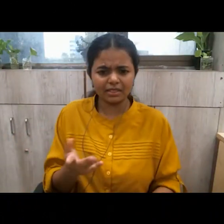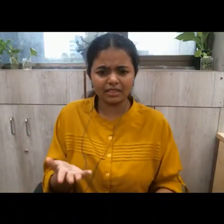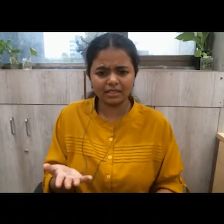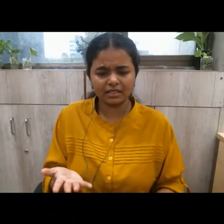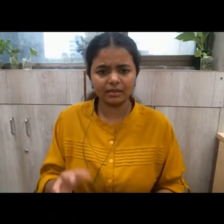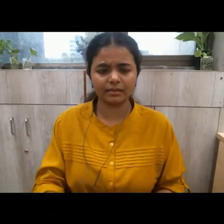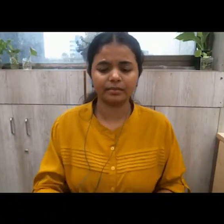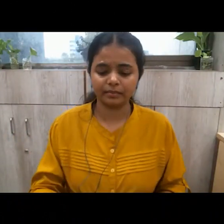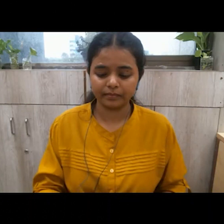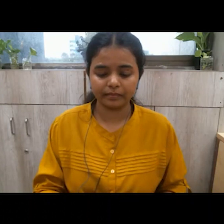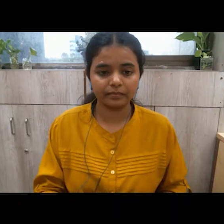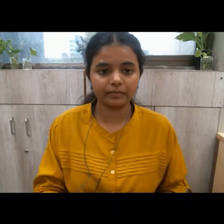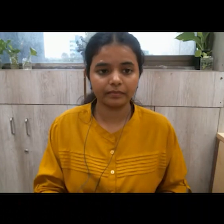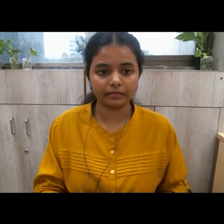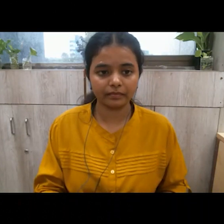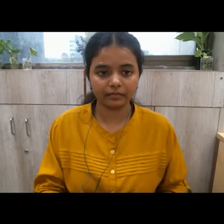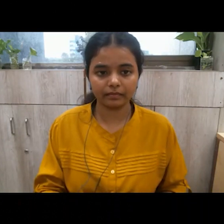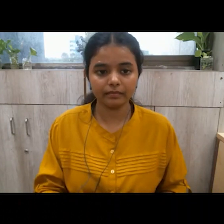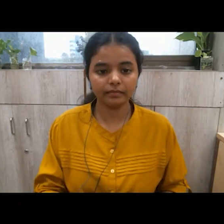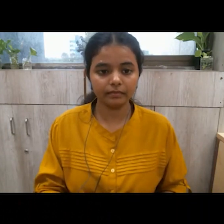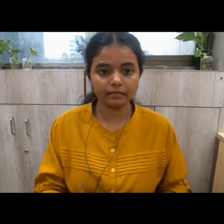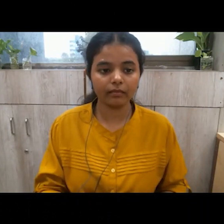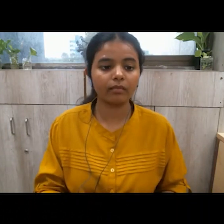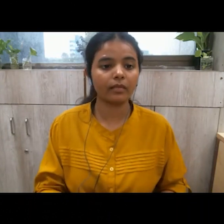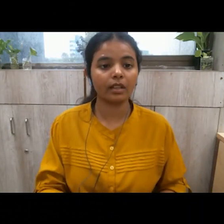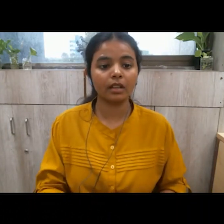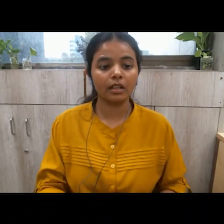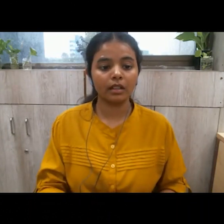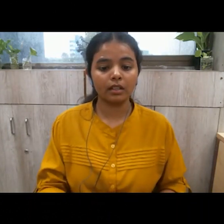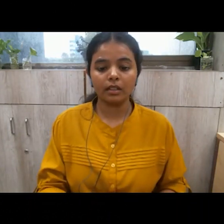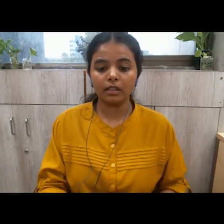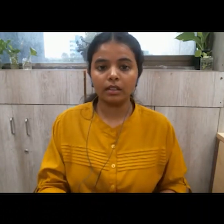so we should have a way of demanding our rights